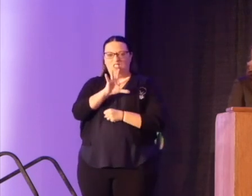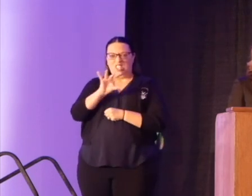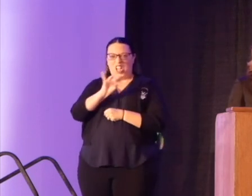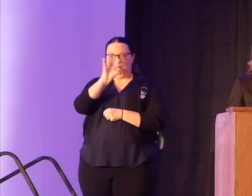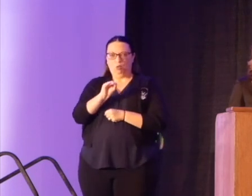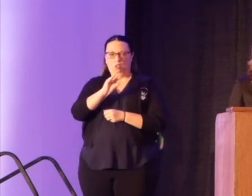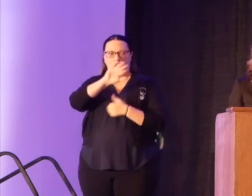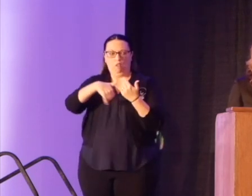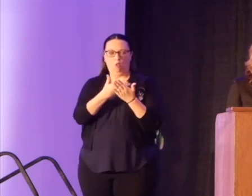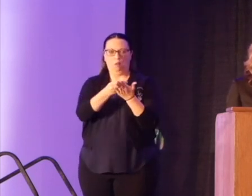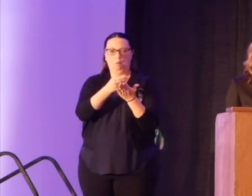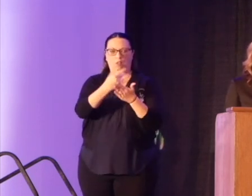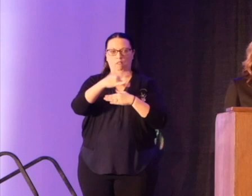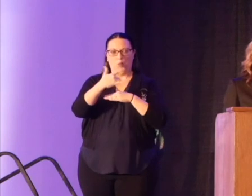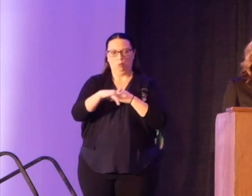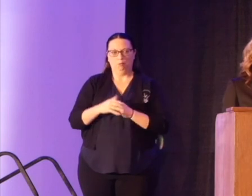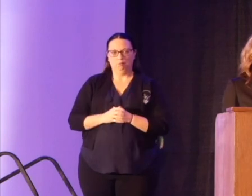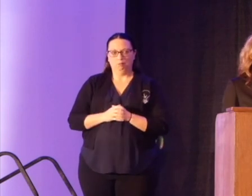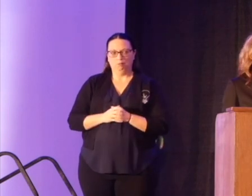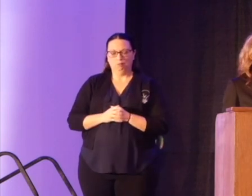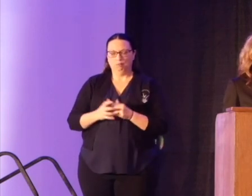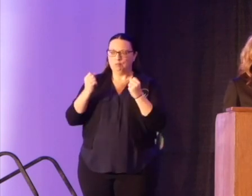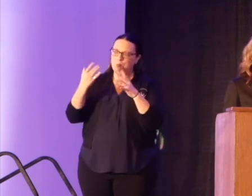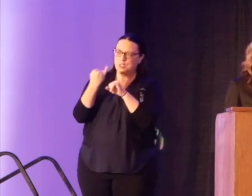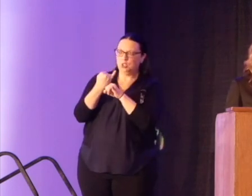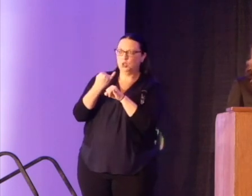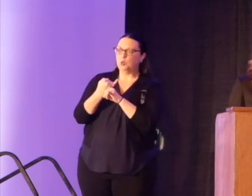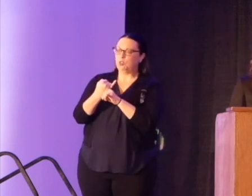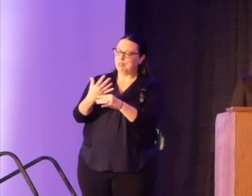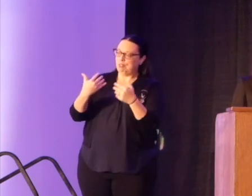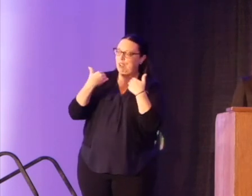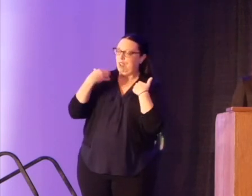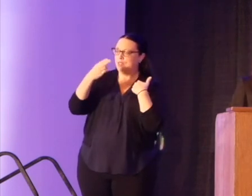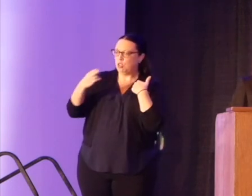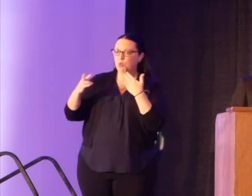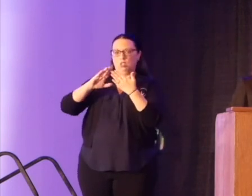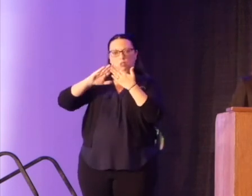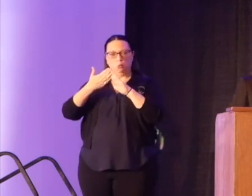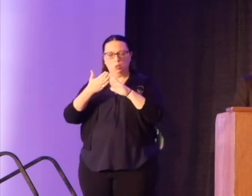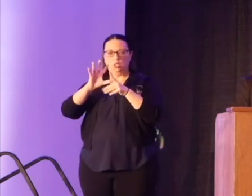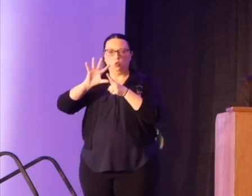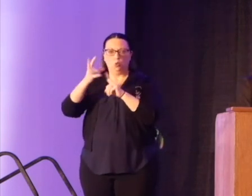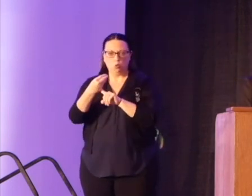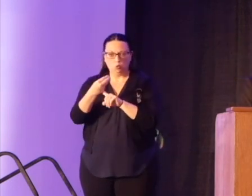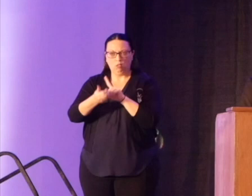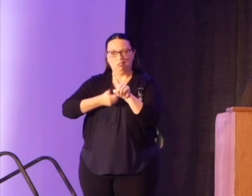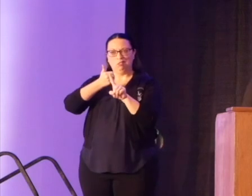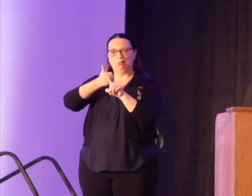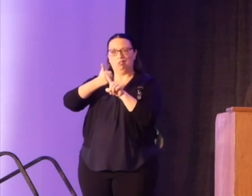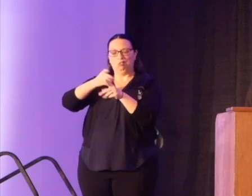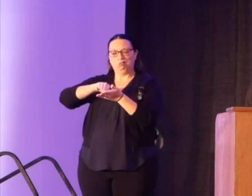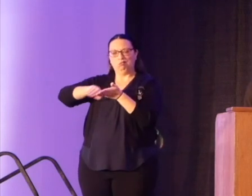Many institutions across the nation hold the very history of communities and cultures that have been